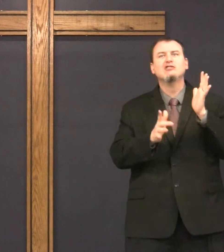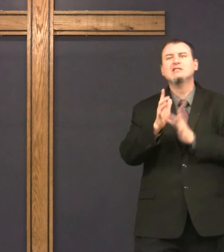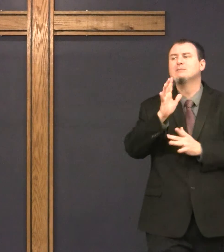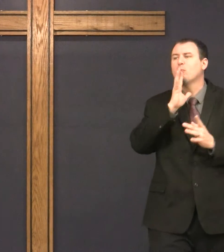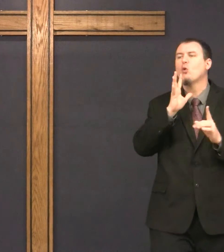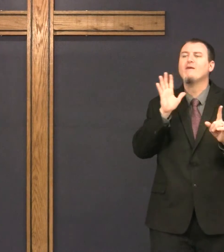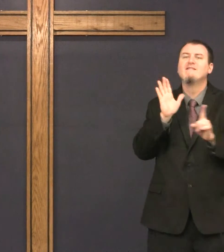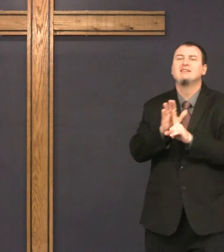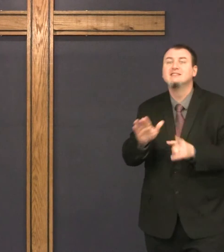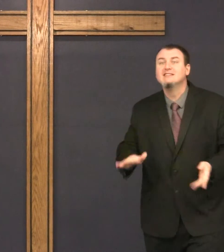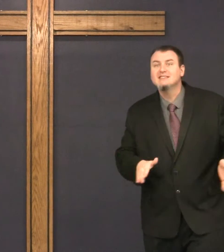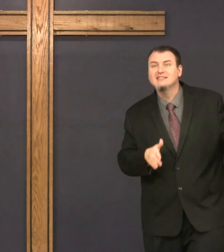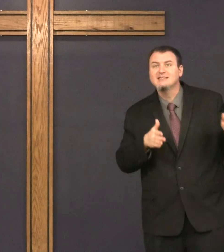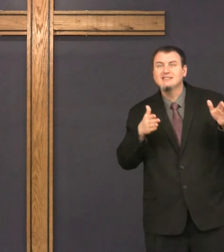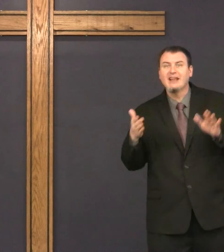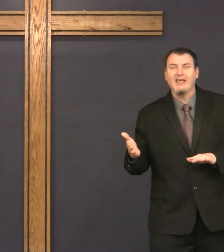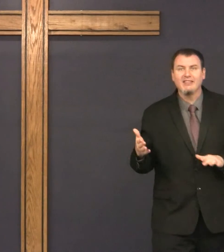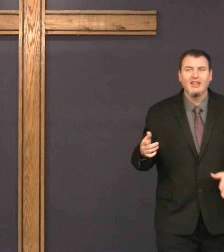Then Jesus was talking about his death.